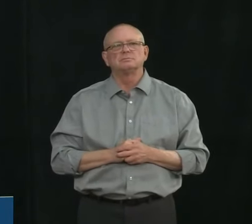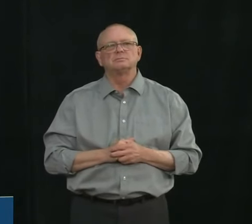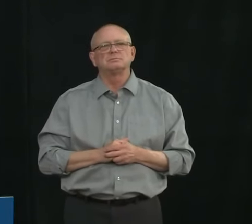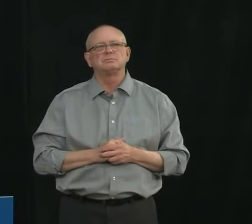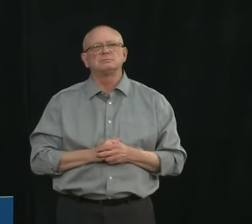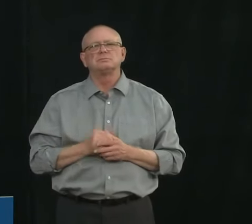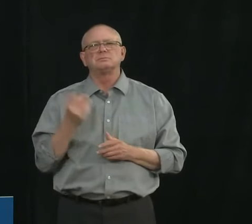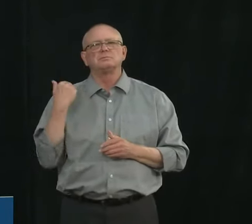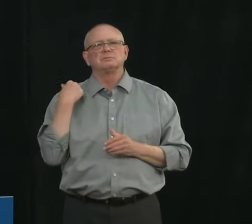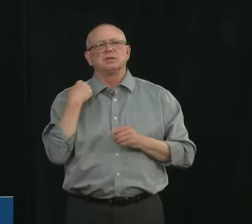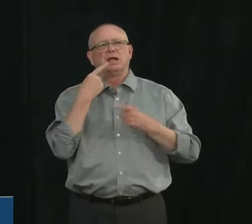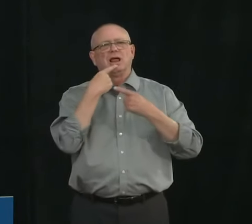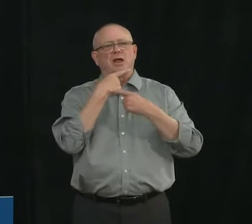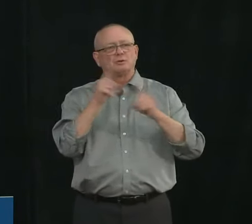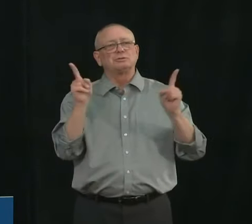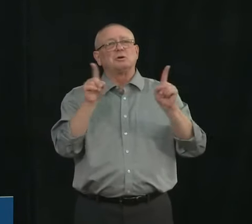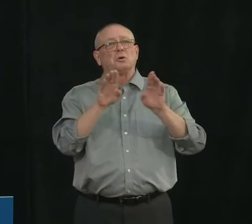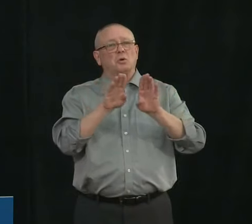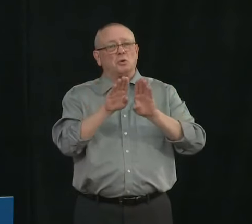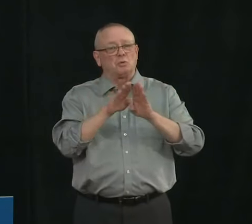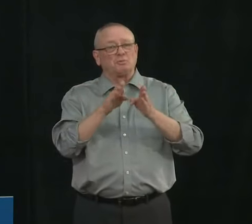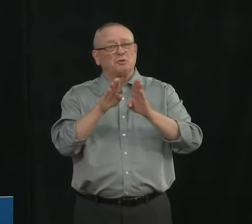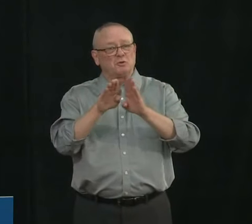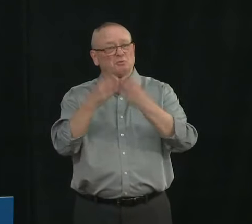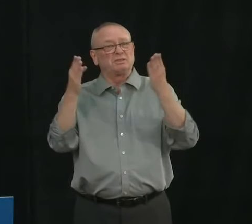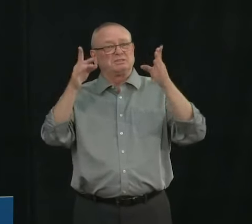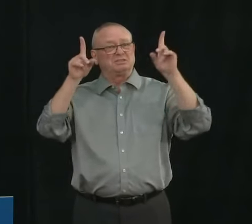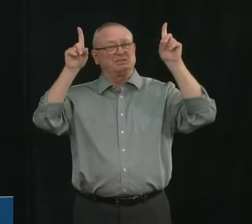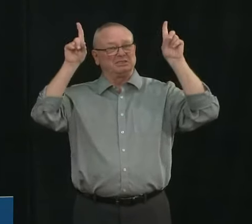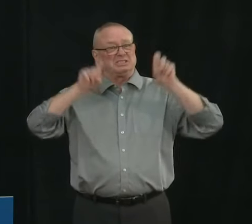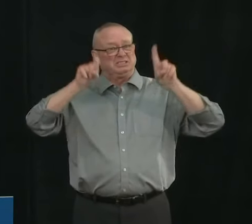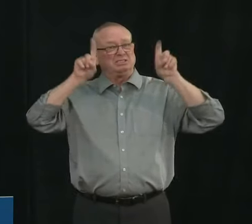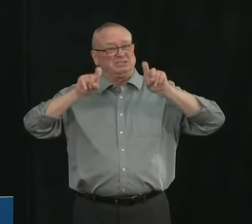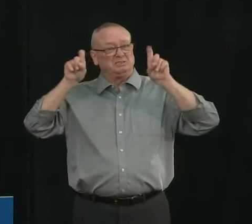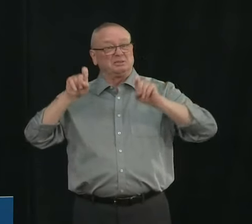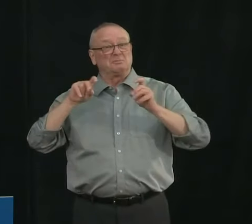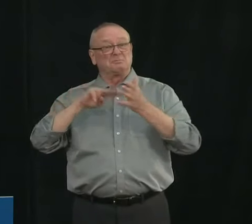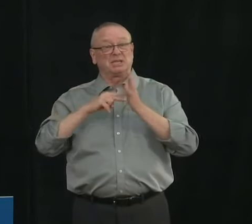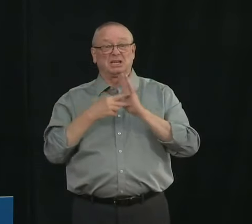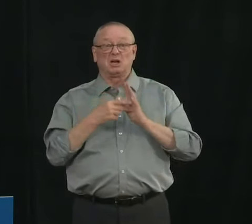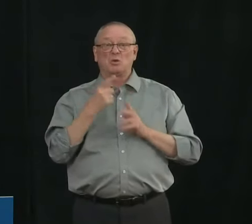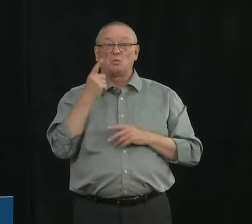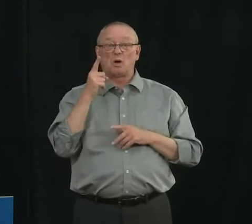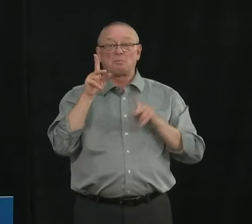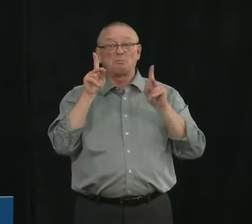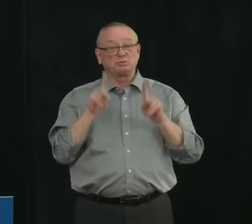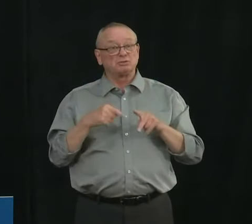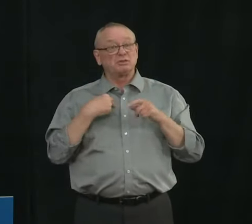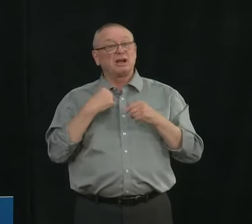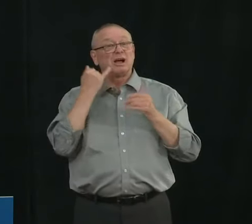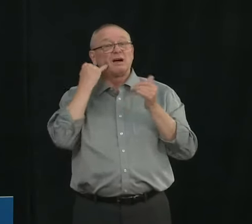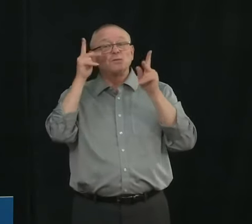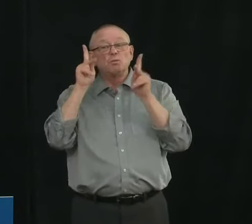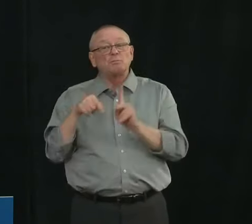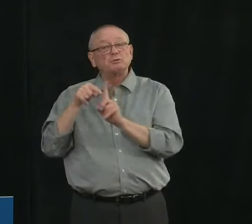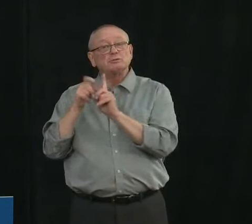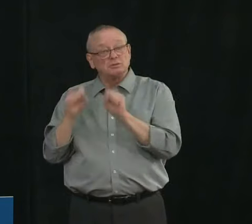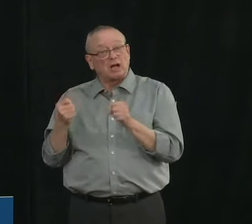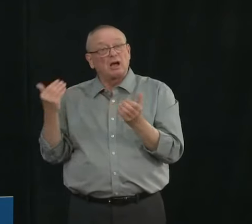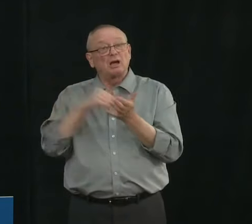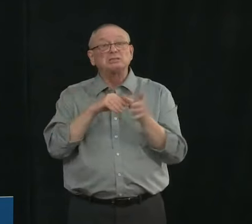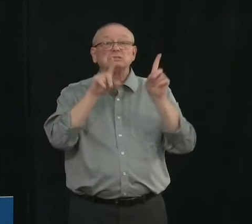to be clear does this mean residents can now have unlimited tests could i be tested every day or every second day if i wanted to be